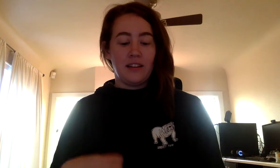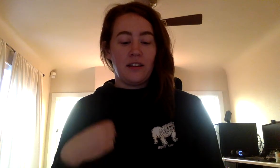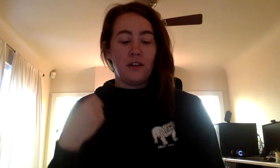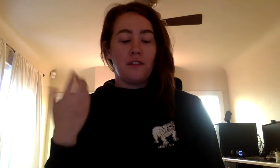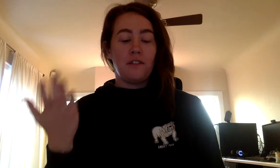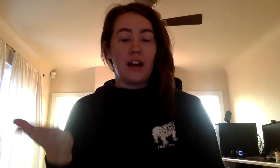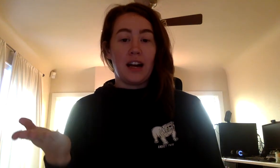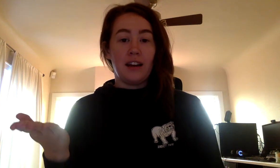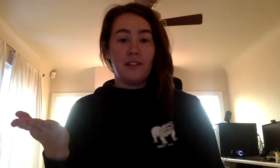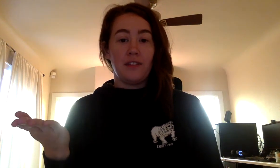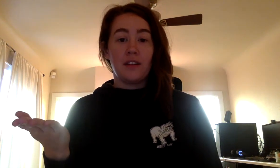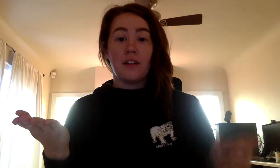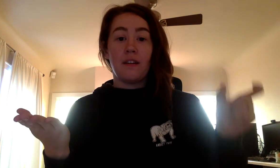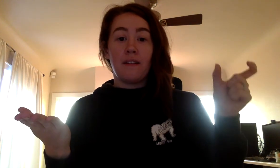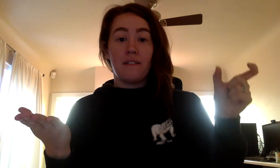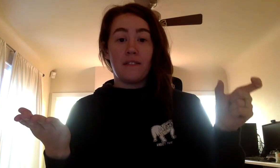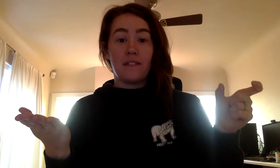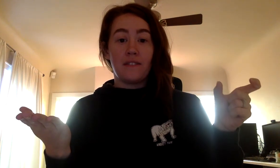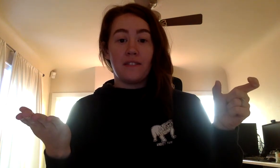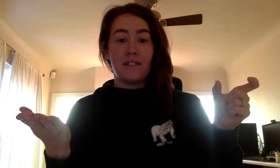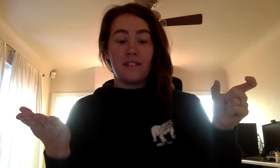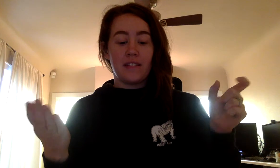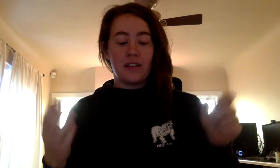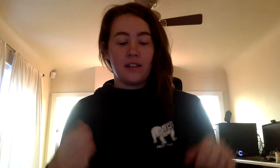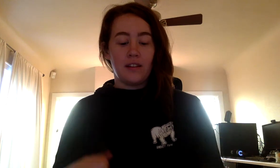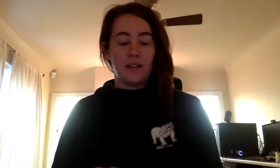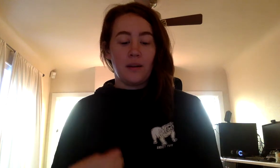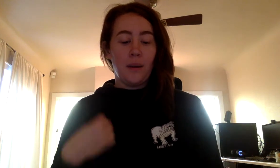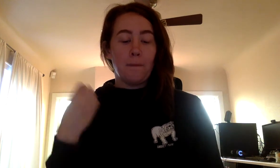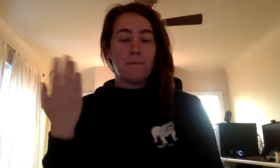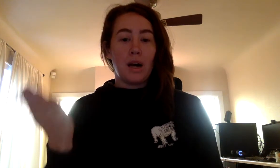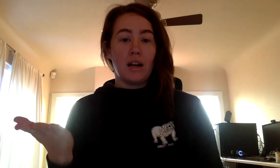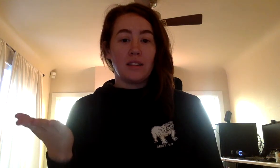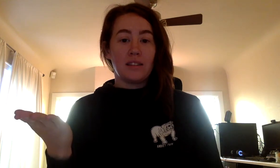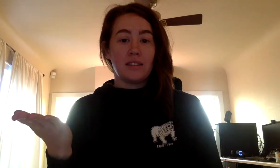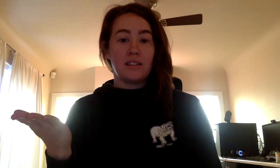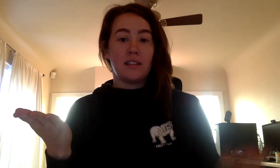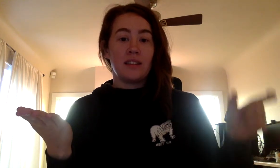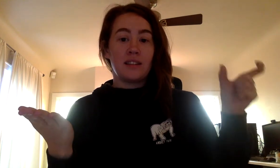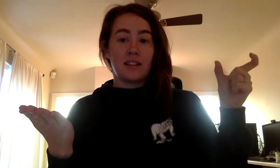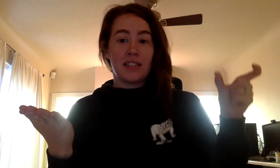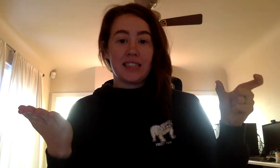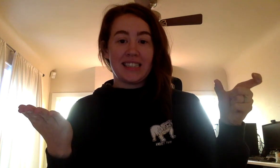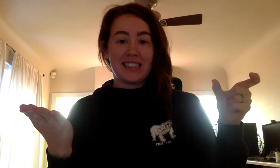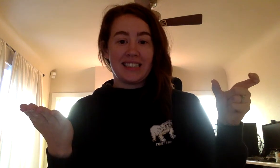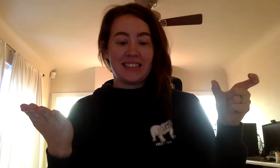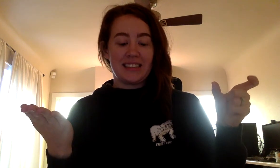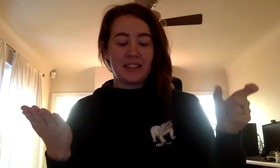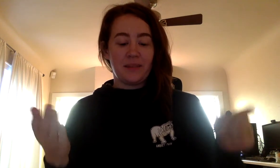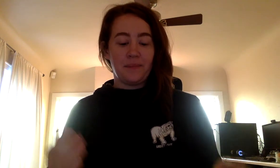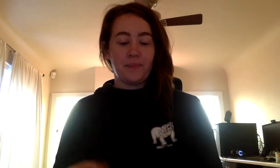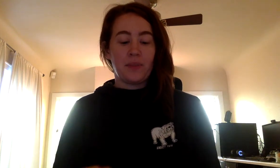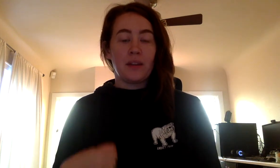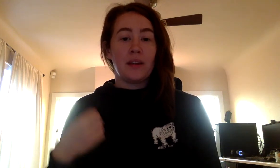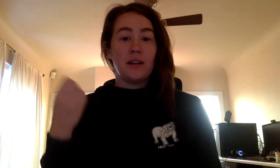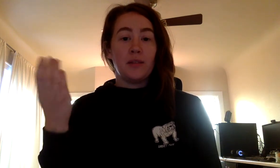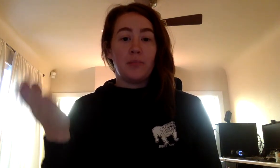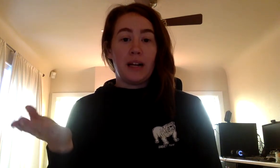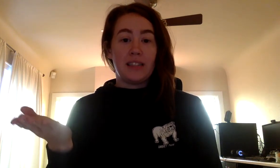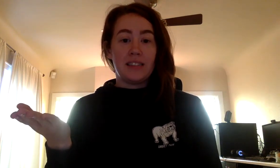Five, v. Box, x. Buzz,